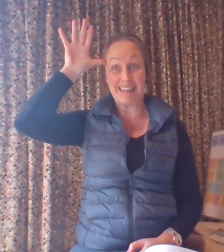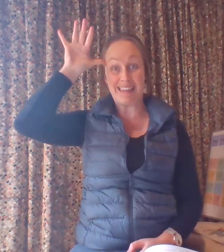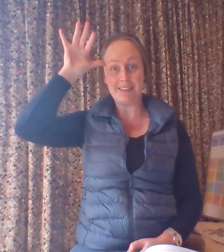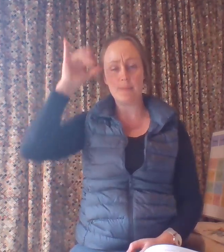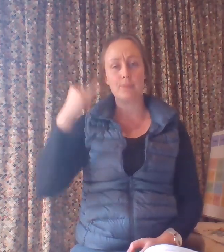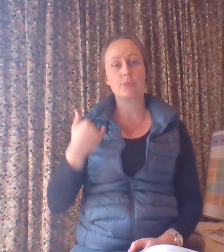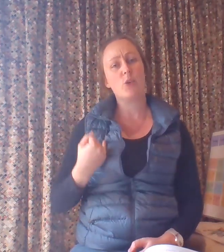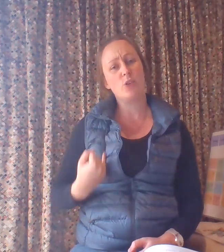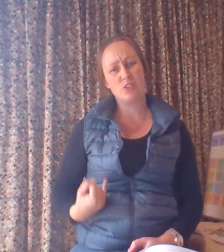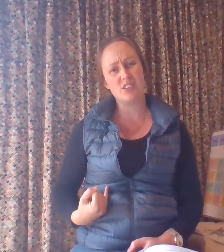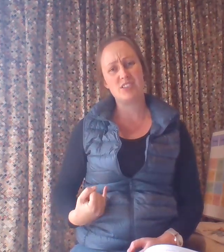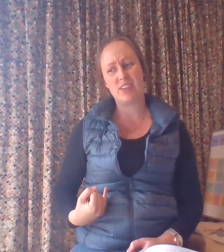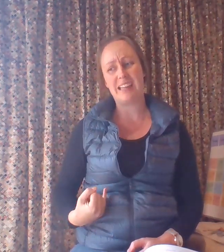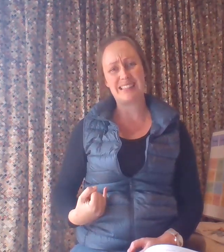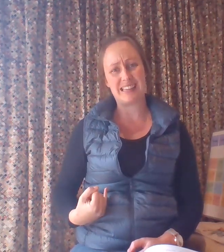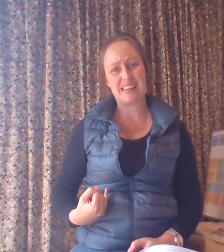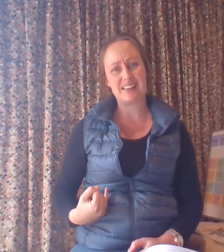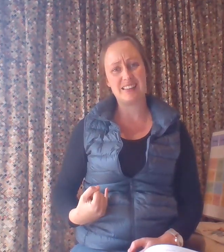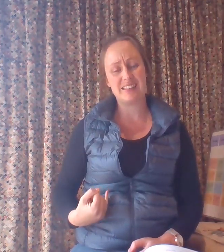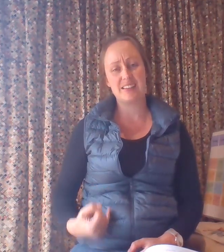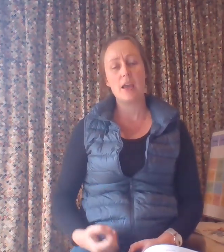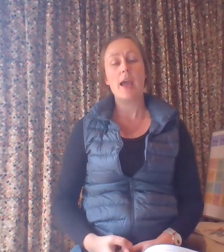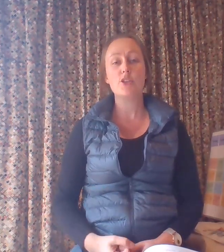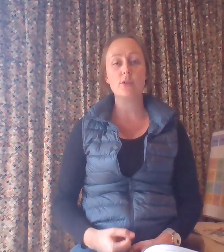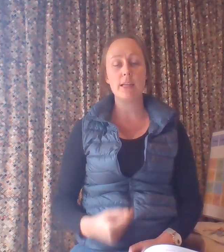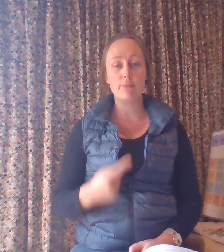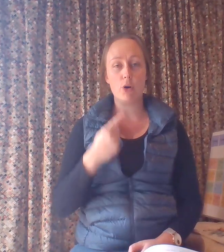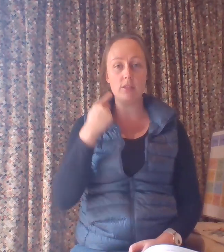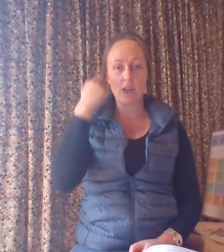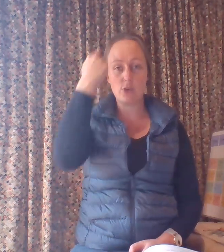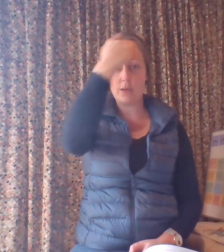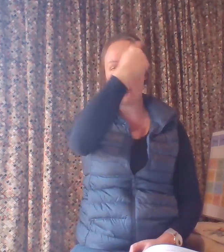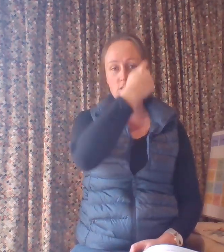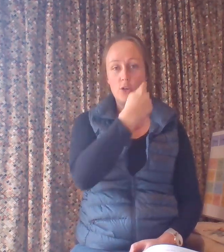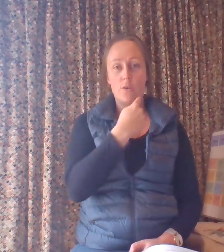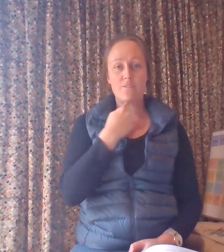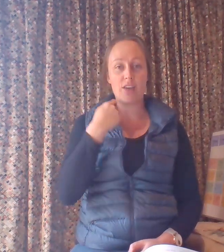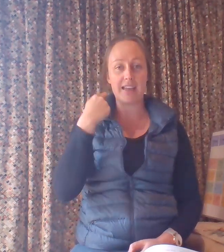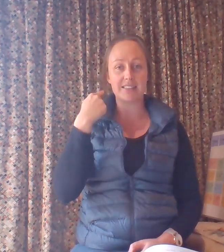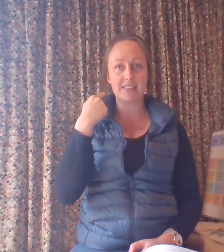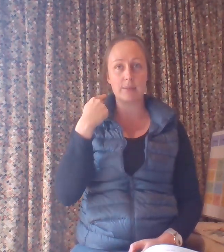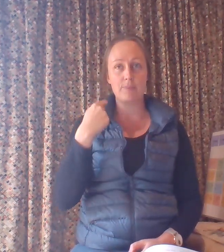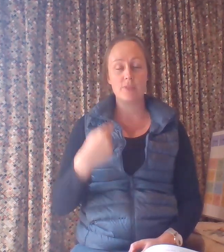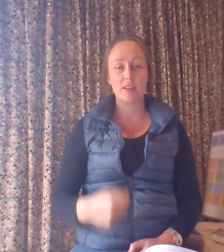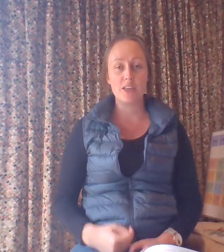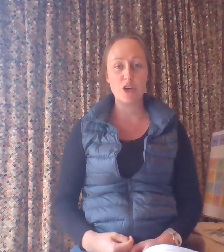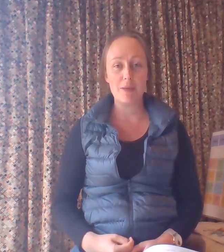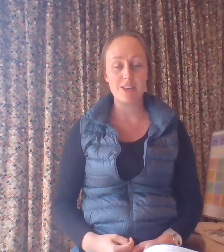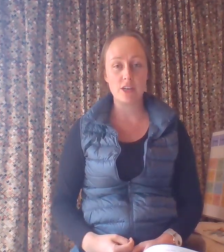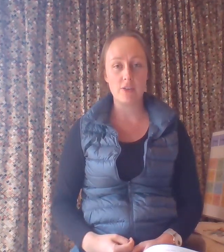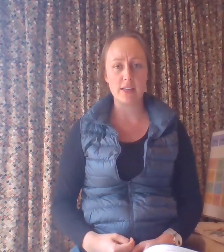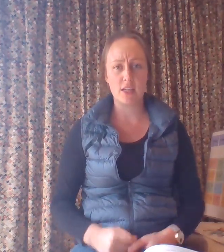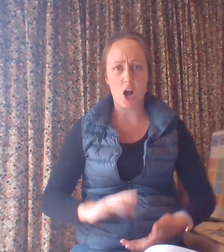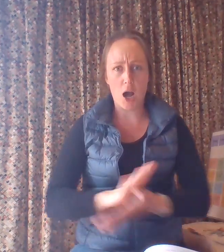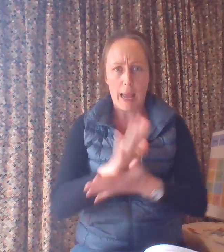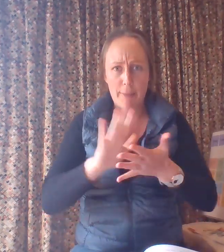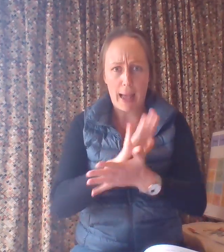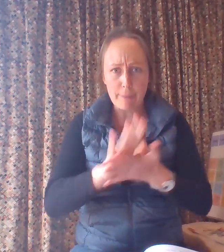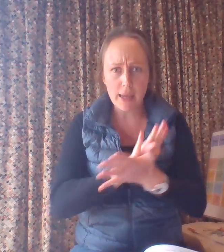or you're just feeling sick. It's really important that you are using your face. Can you imagine if I said I'm happy?